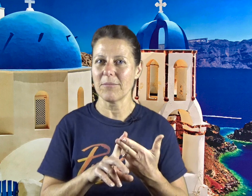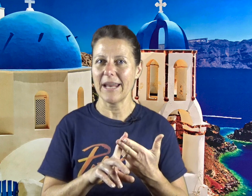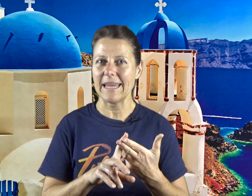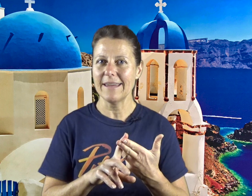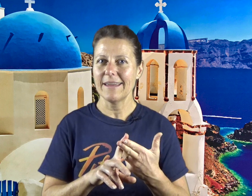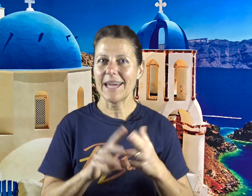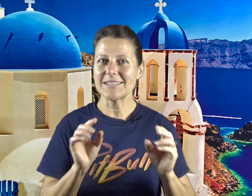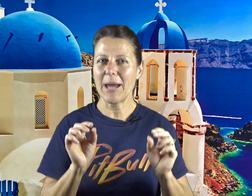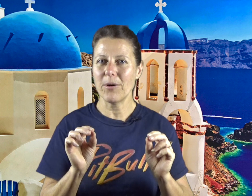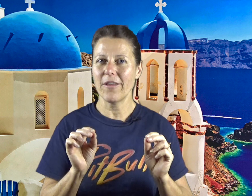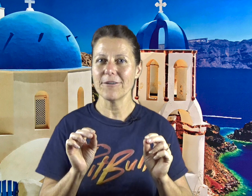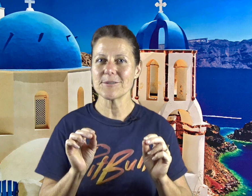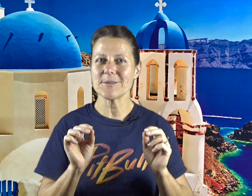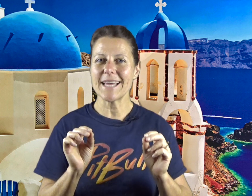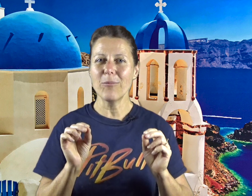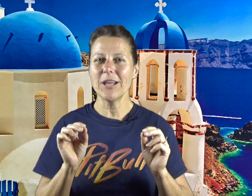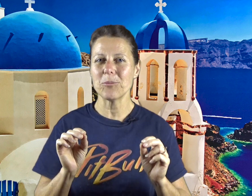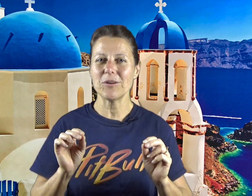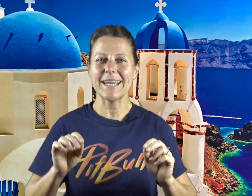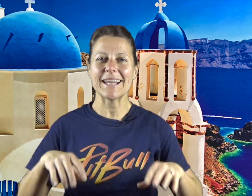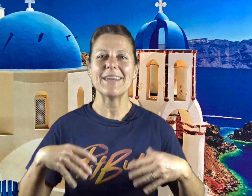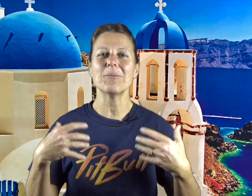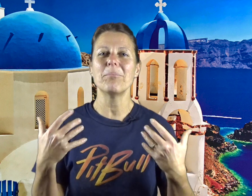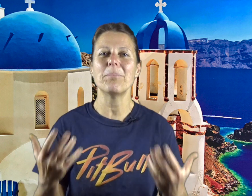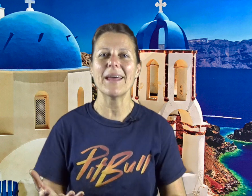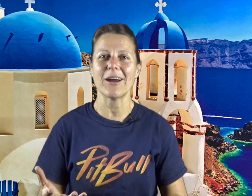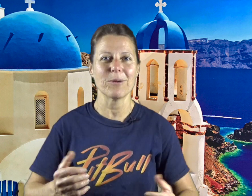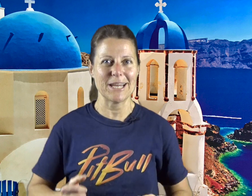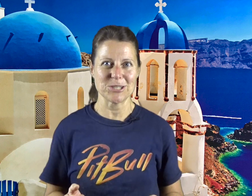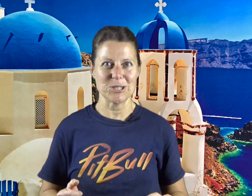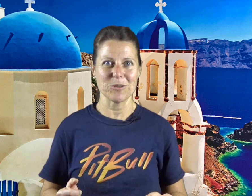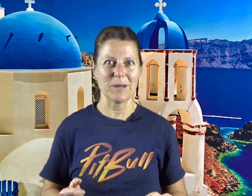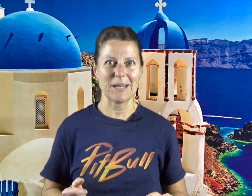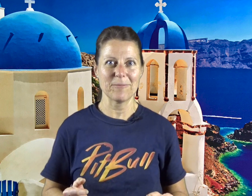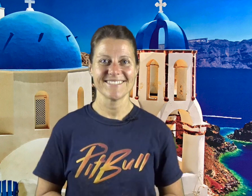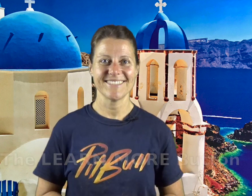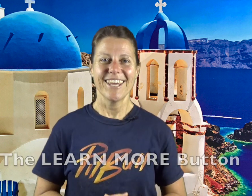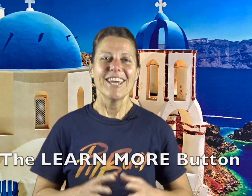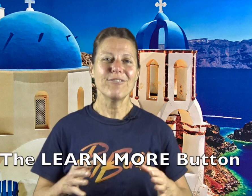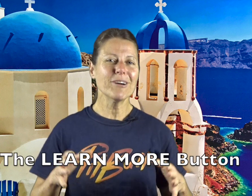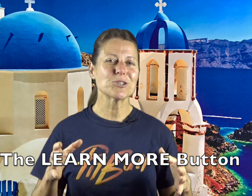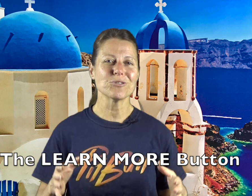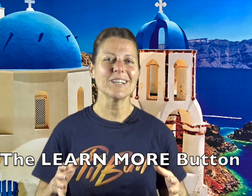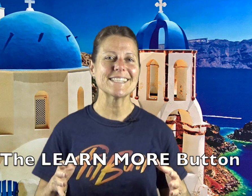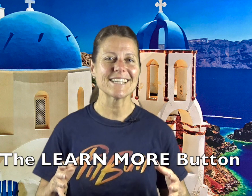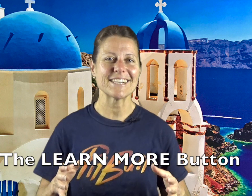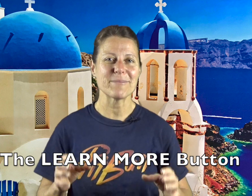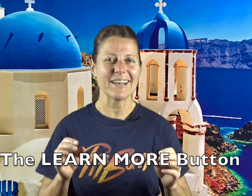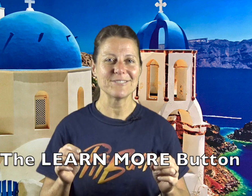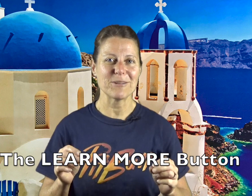money and tap on those because that will help you to get an even better relationship with money if you are truly serious about lifting